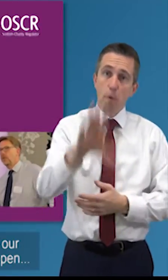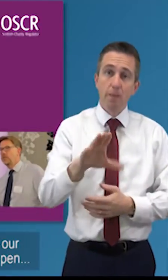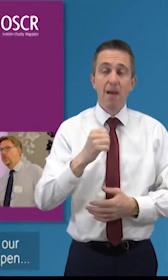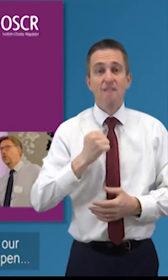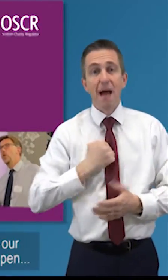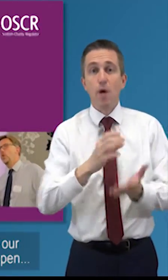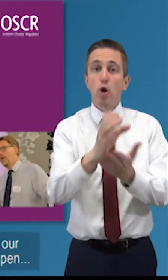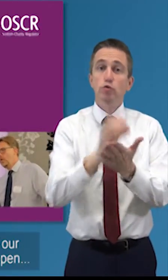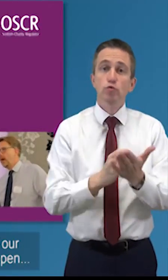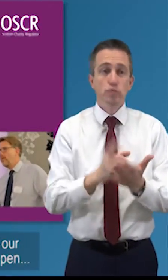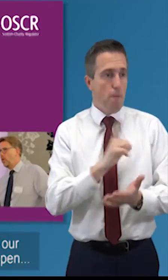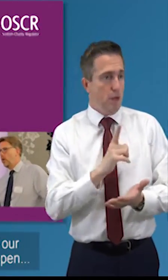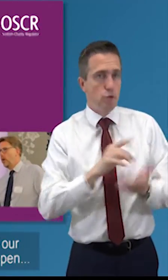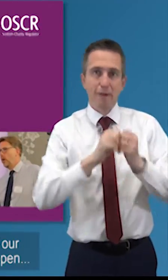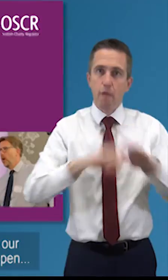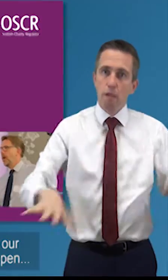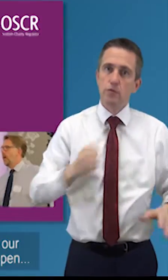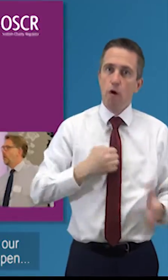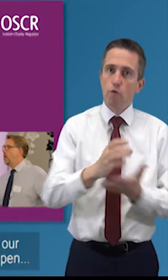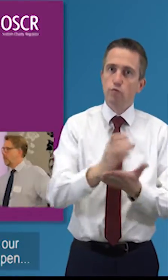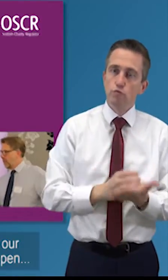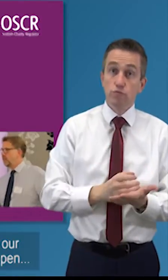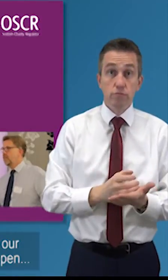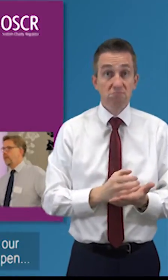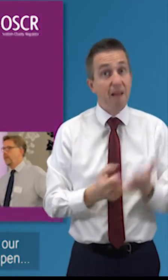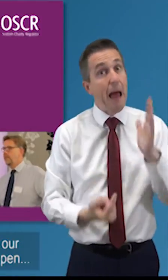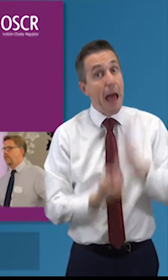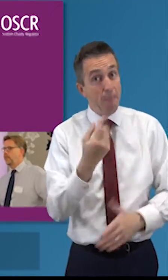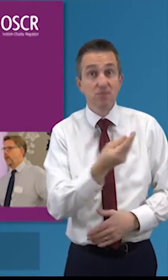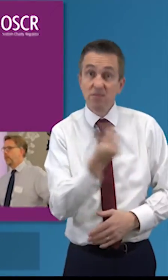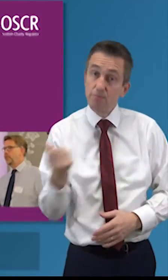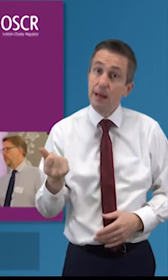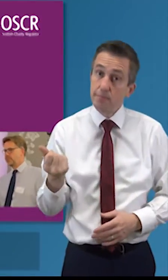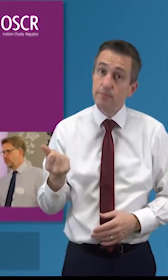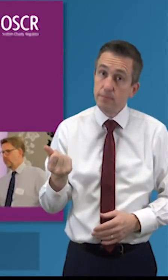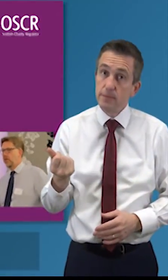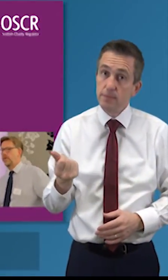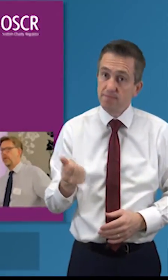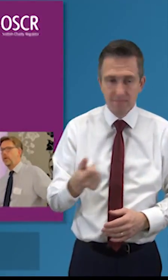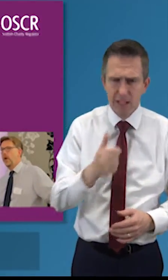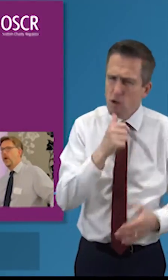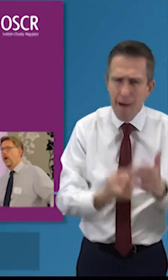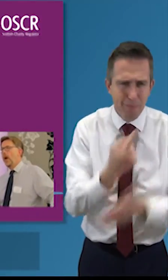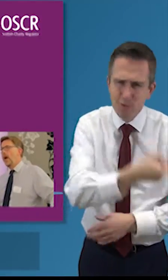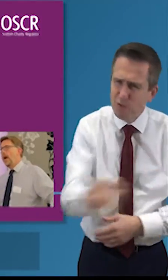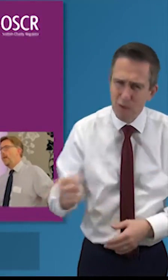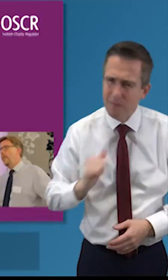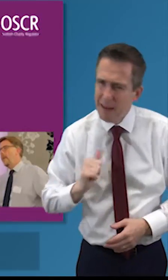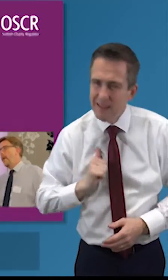can you give us a copy of our constitution we don't have one um that does happen i'm sure it's not happening to anyone here